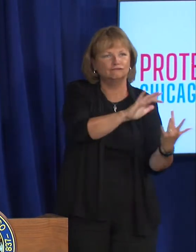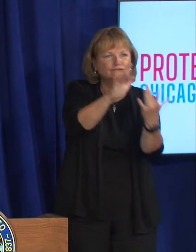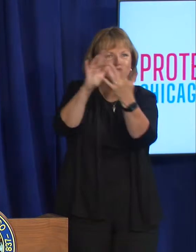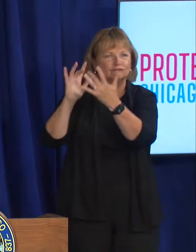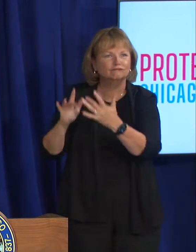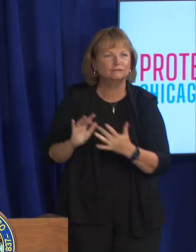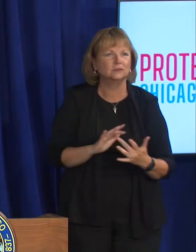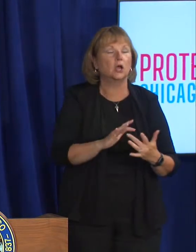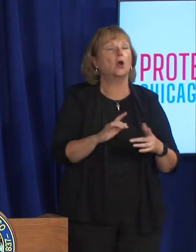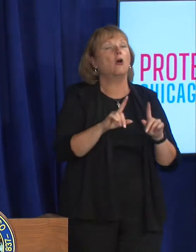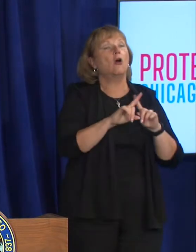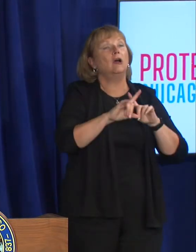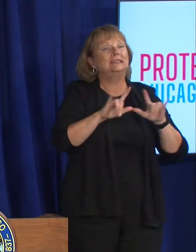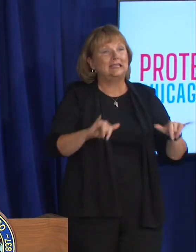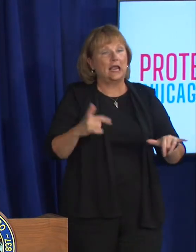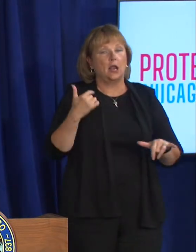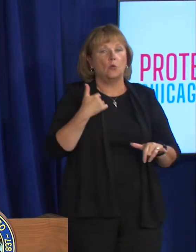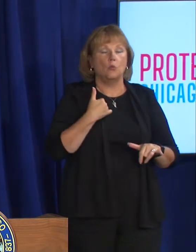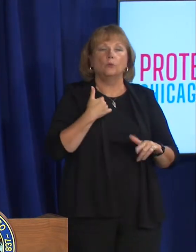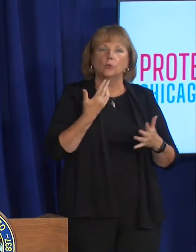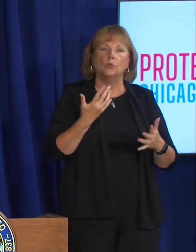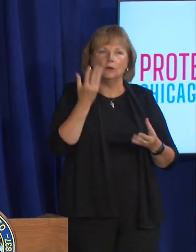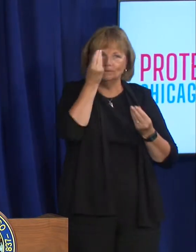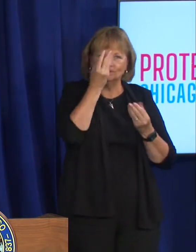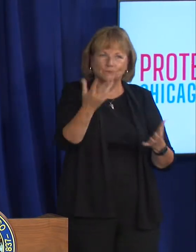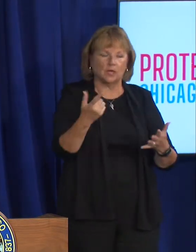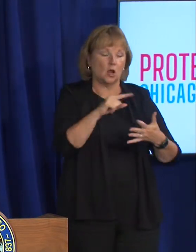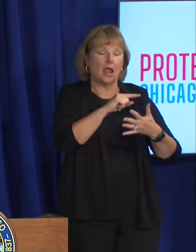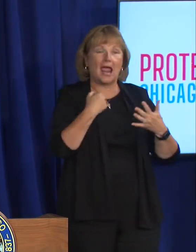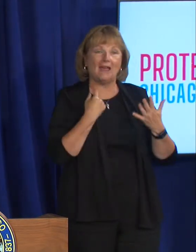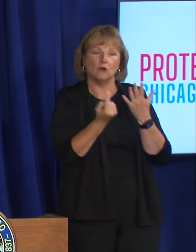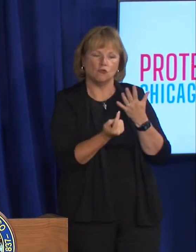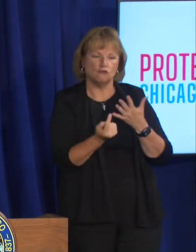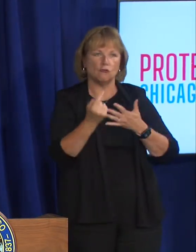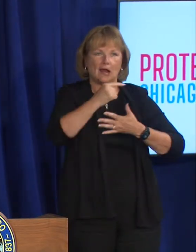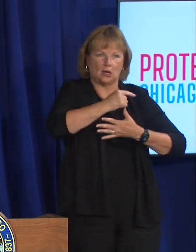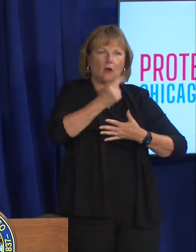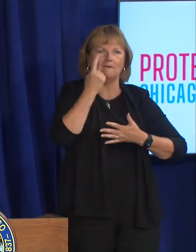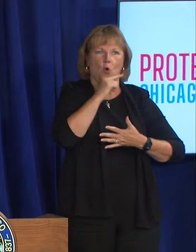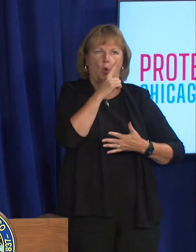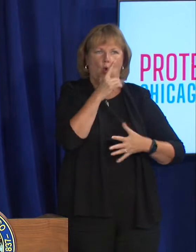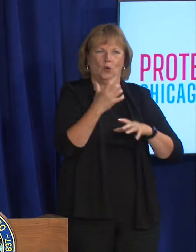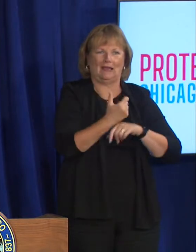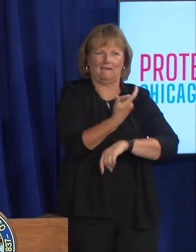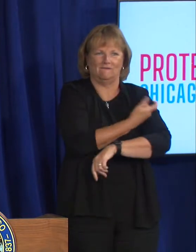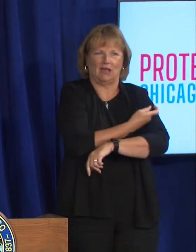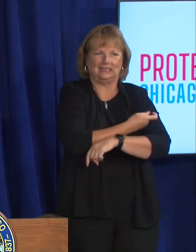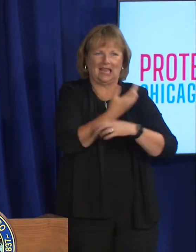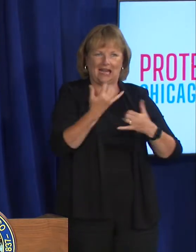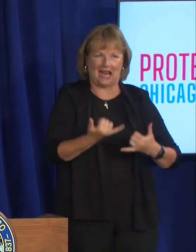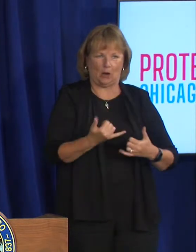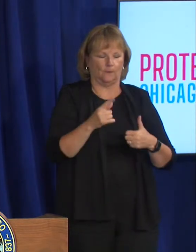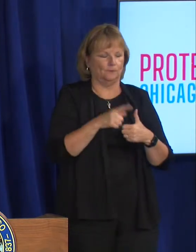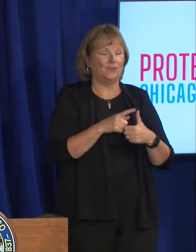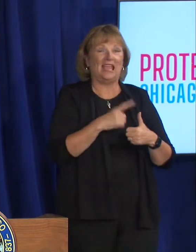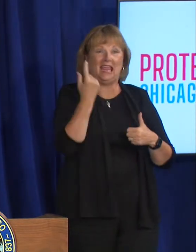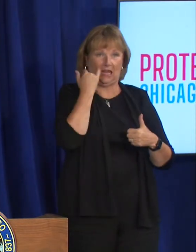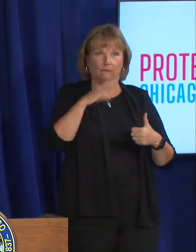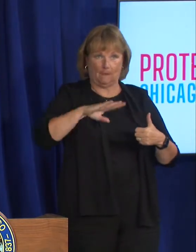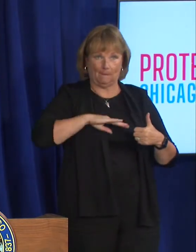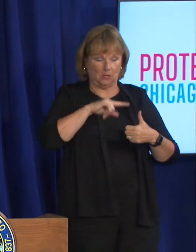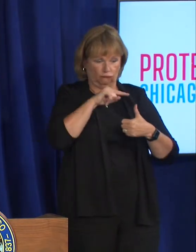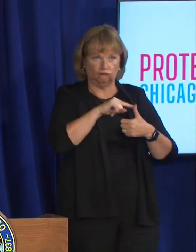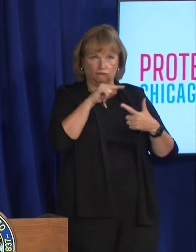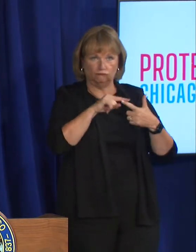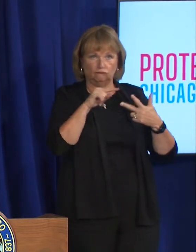you know let people know these these are the there's a criteria for vaccination right now if you're if you meet any of these criteria